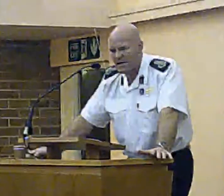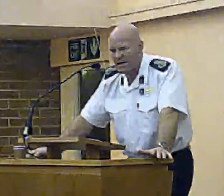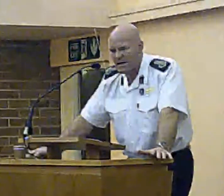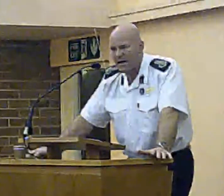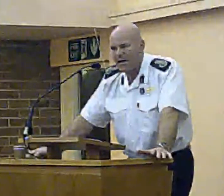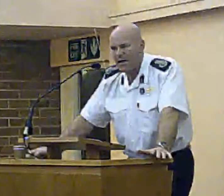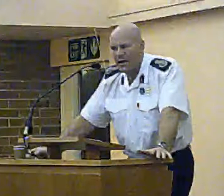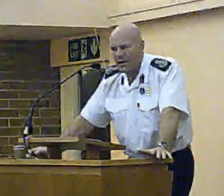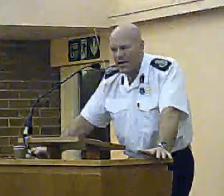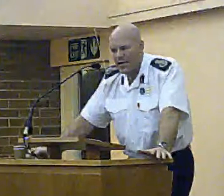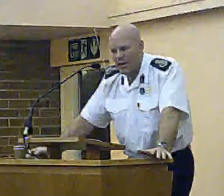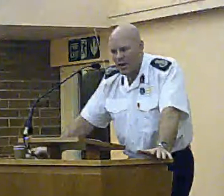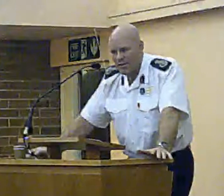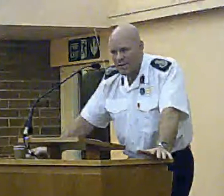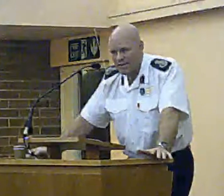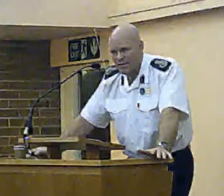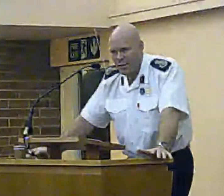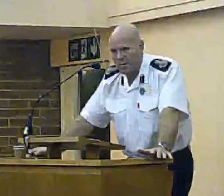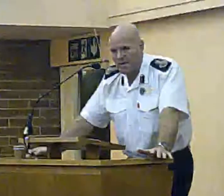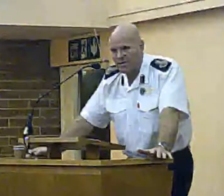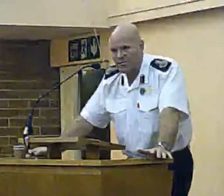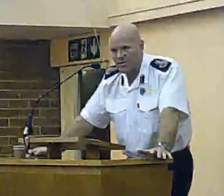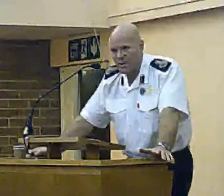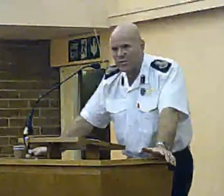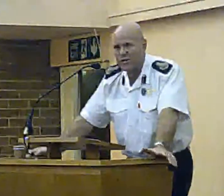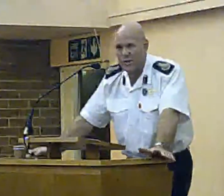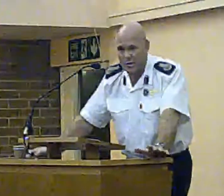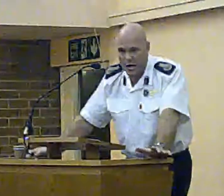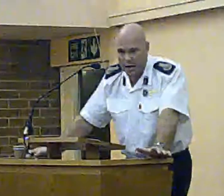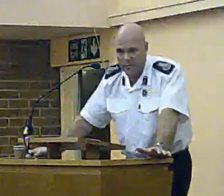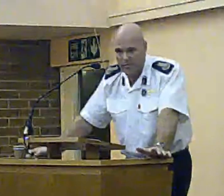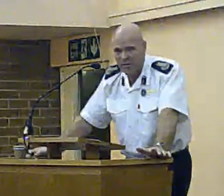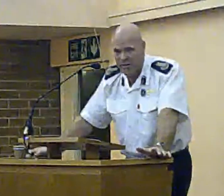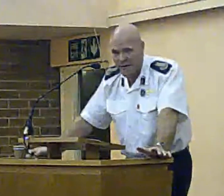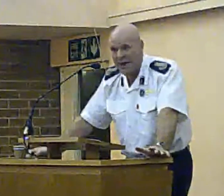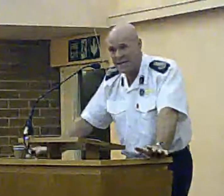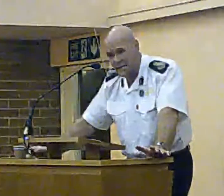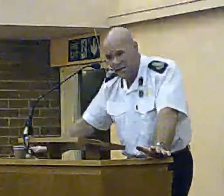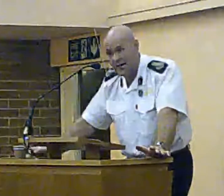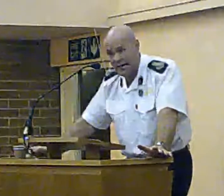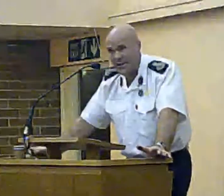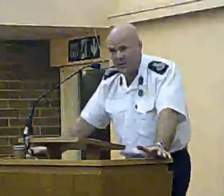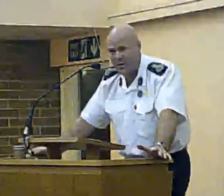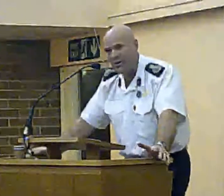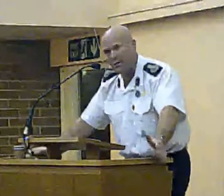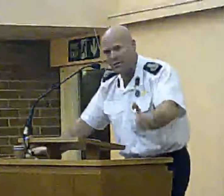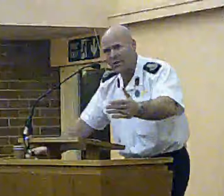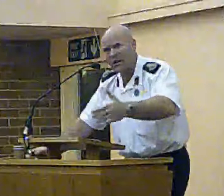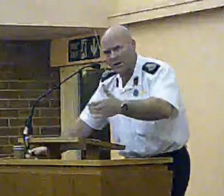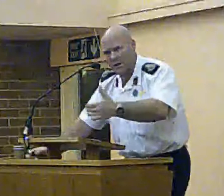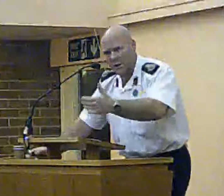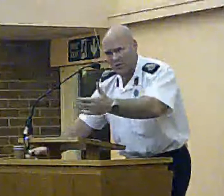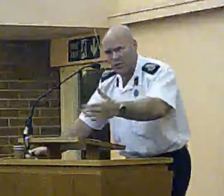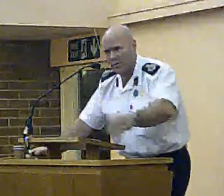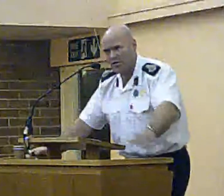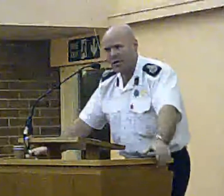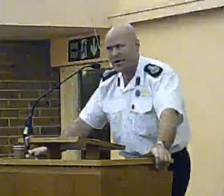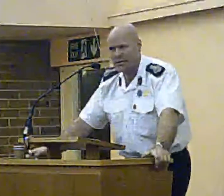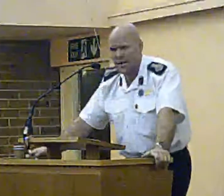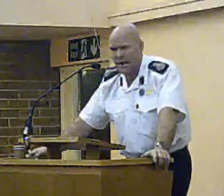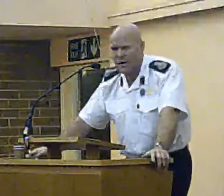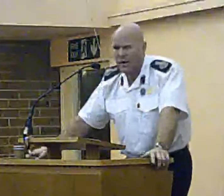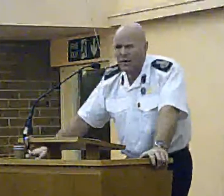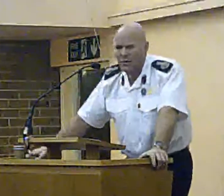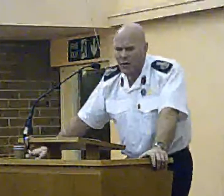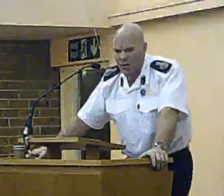in the context of operational response. You are absolutely correct, as I've agreed with you and a number of the